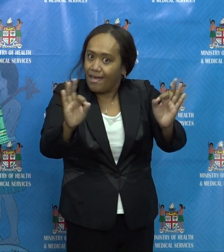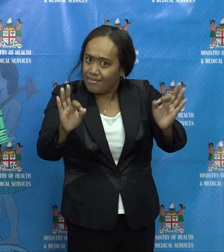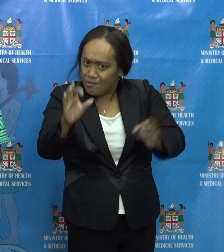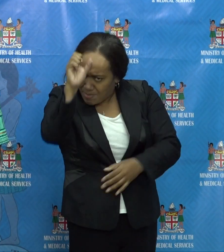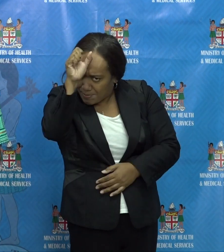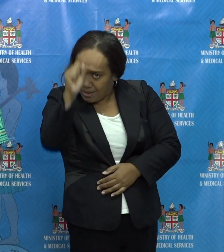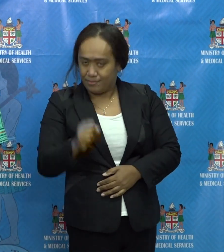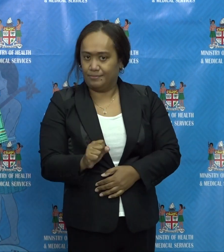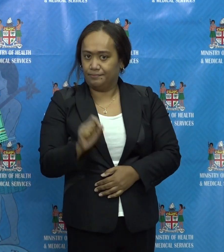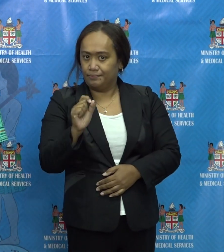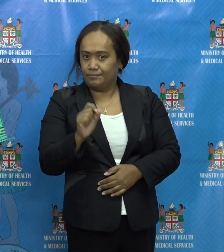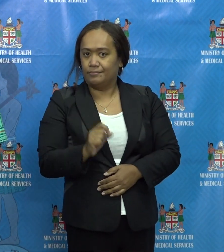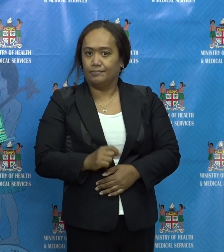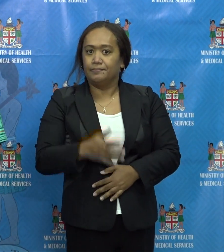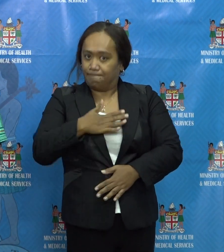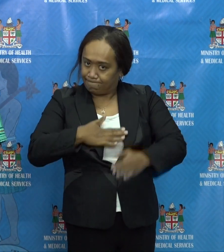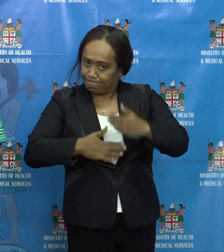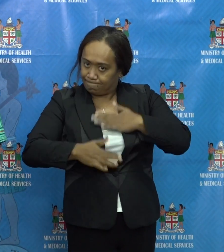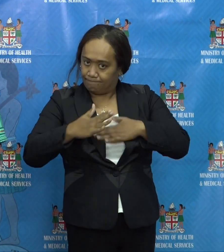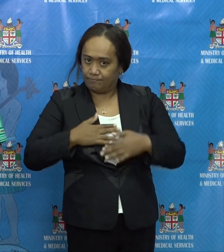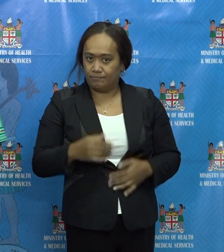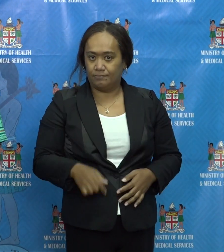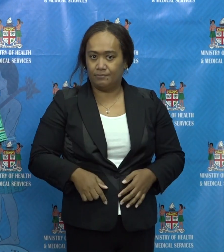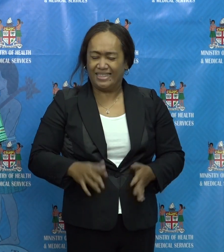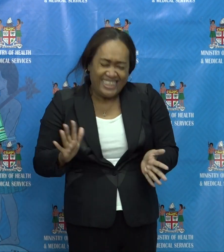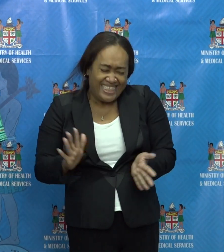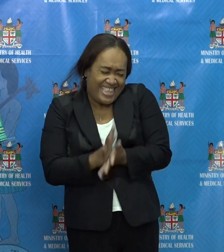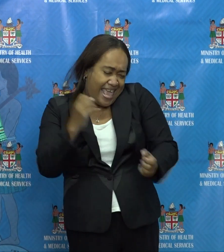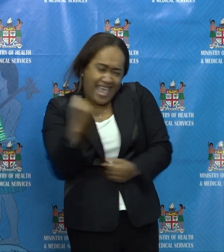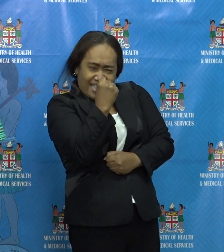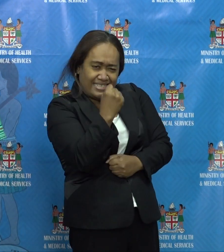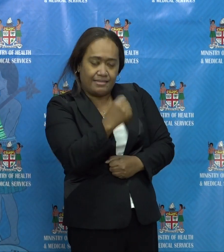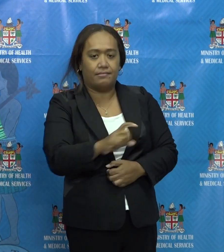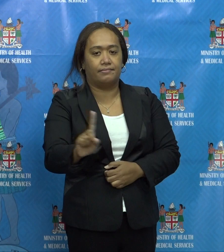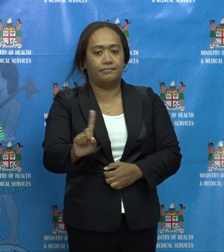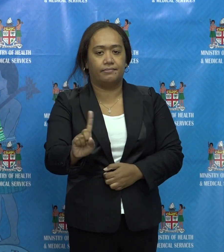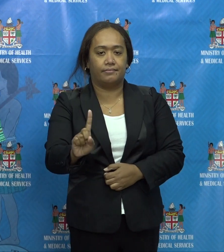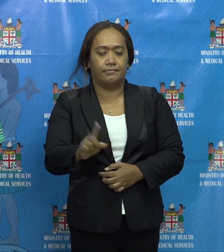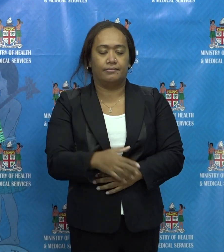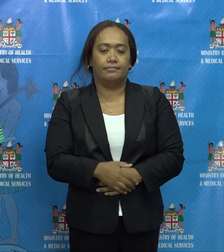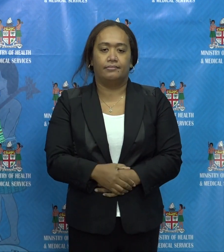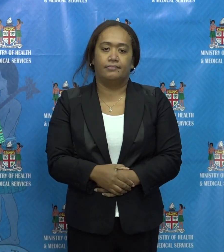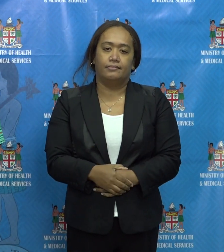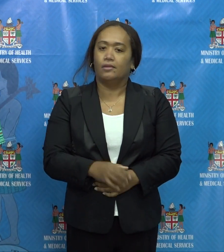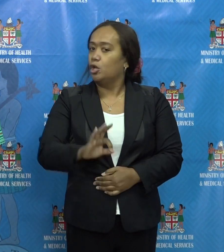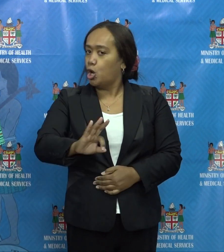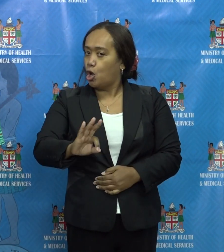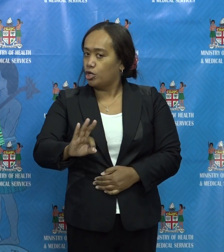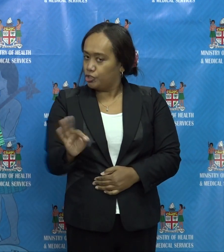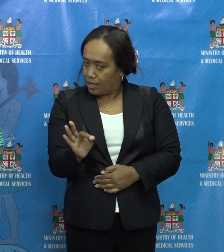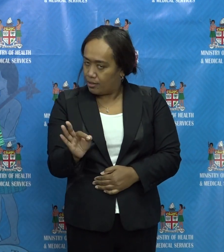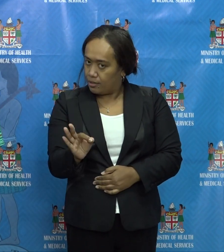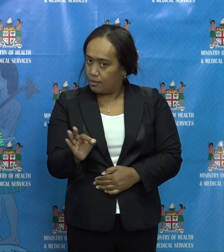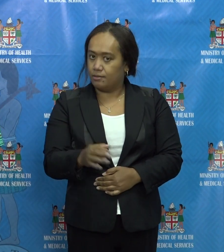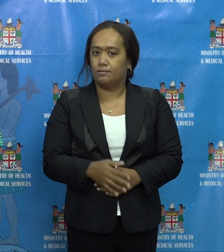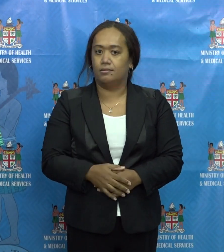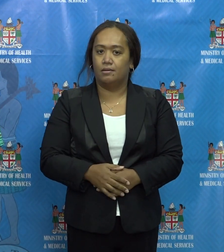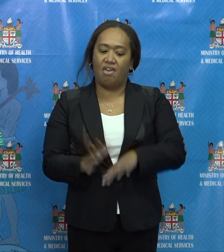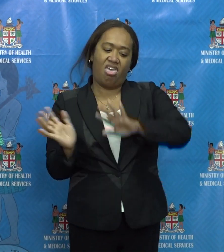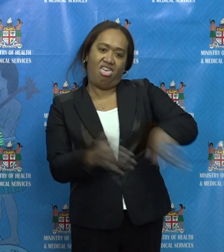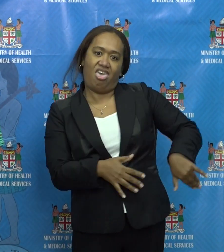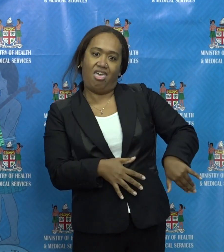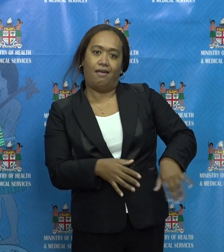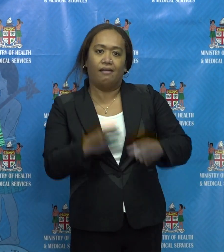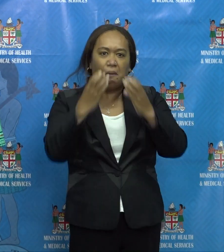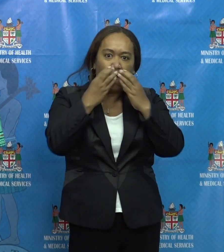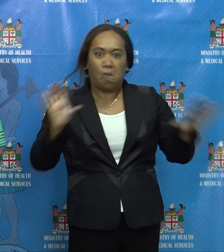That, as well, is not a cause for celebration. It is certainly not an excuse to disregard any of the measures that will remain